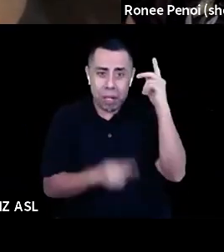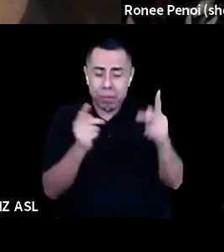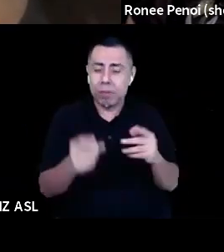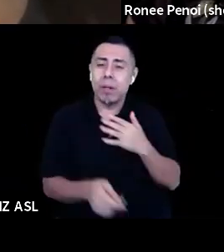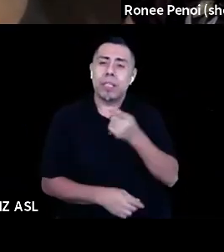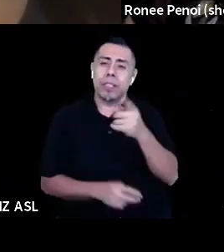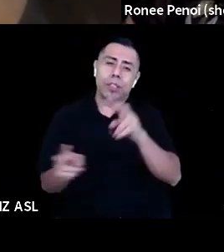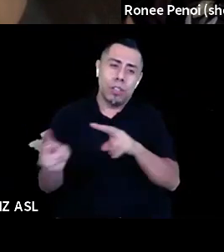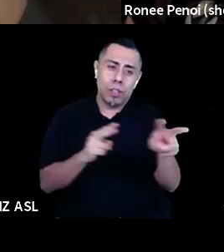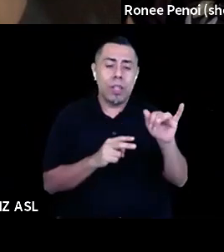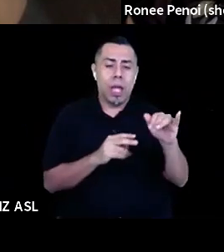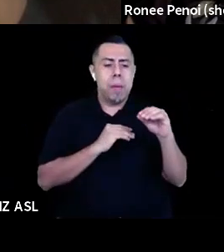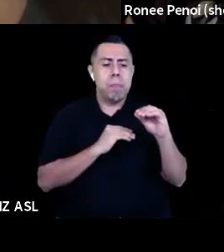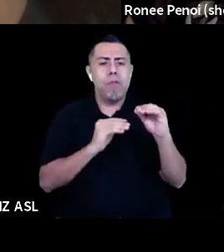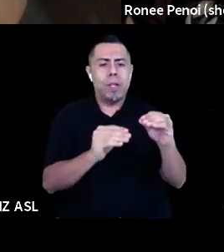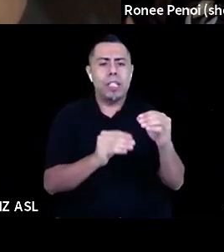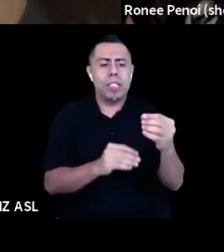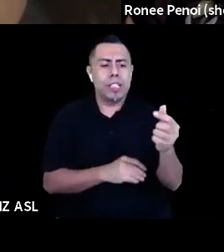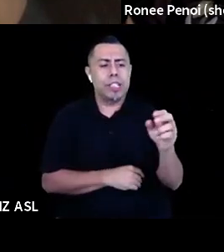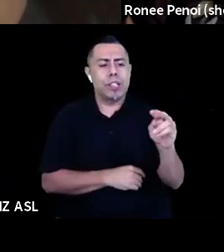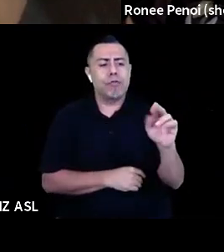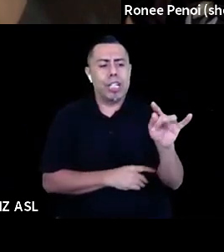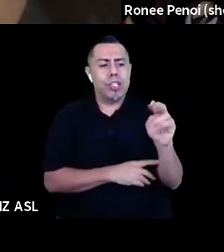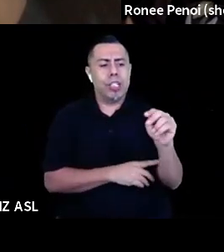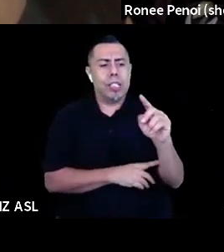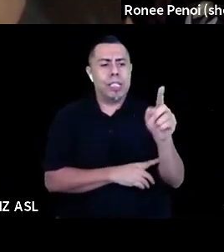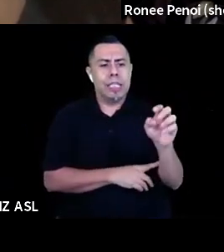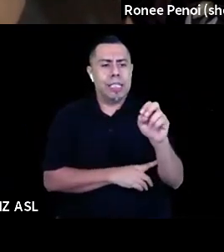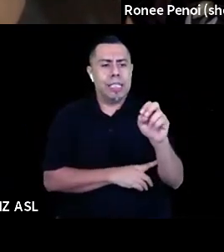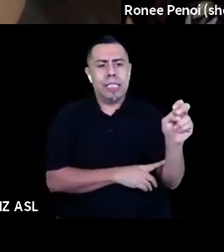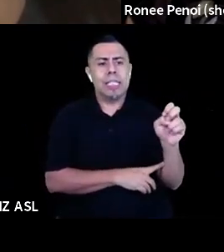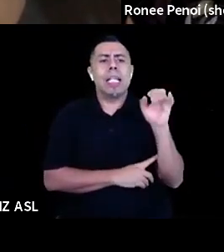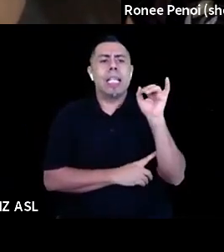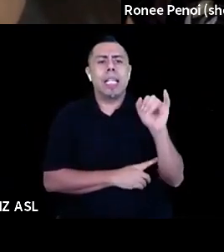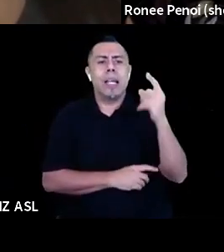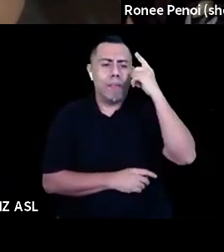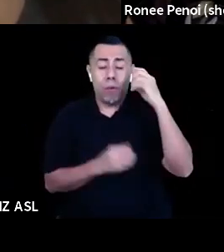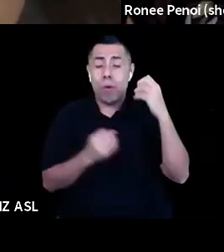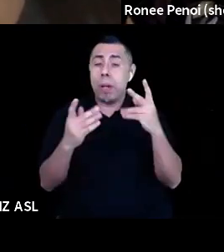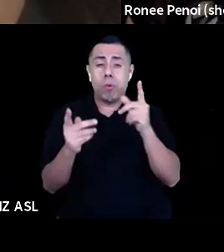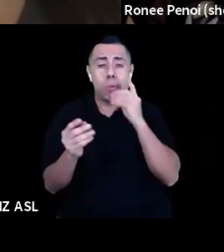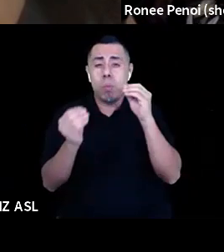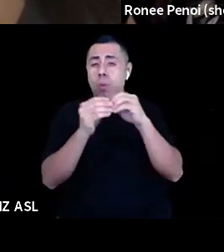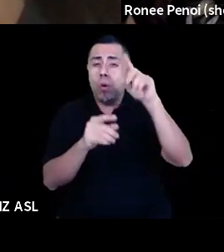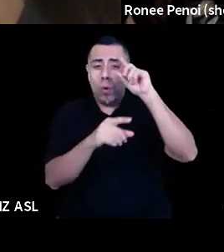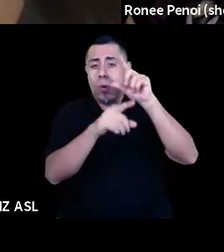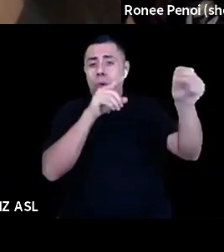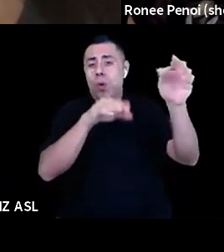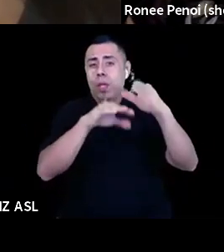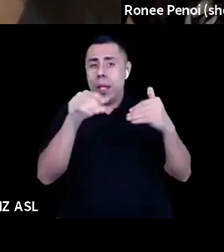many, many wonderful, um, people who are way smarter than me and have been doing the work way longer than me. But just to